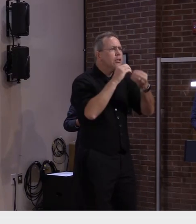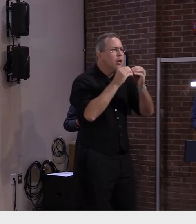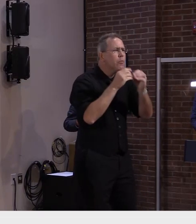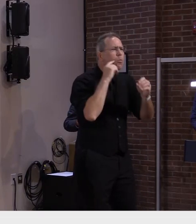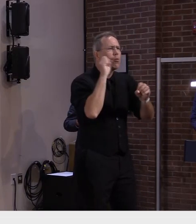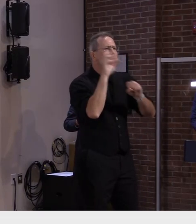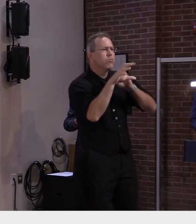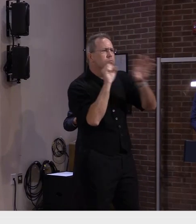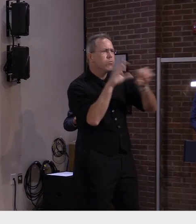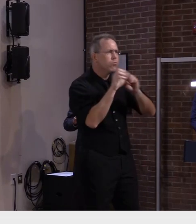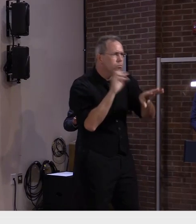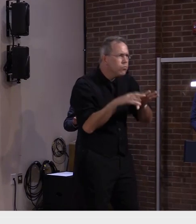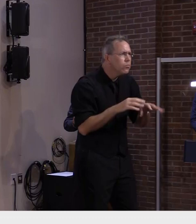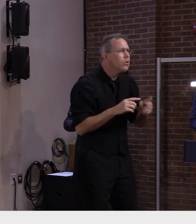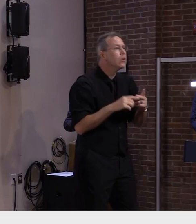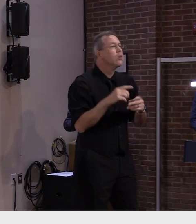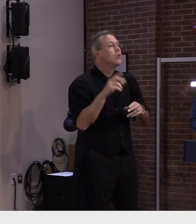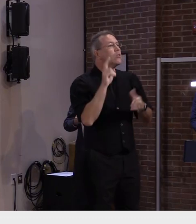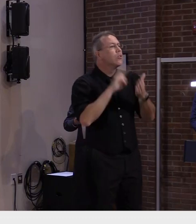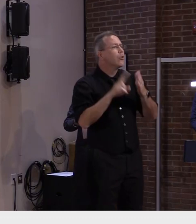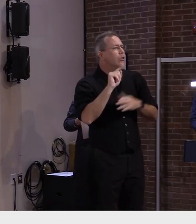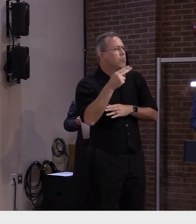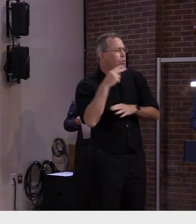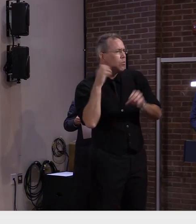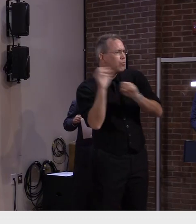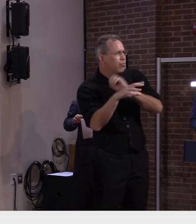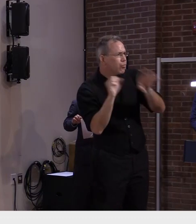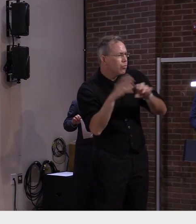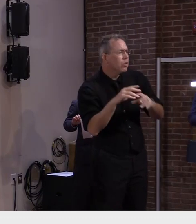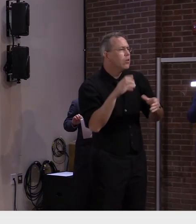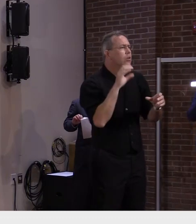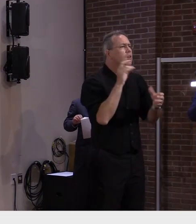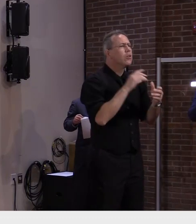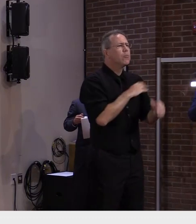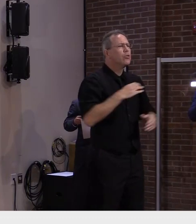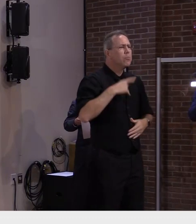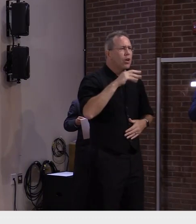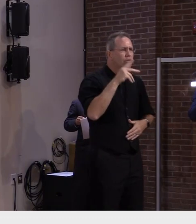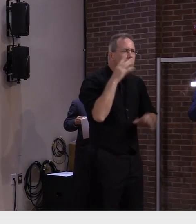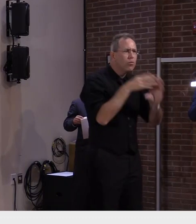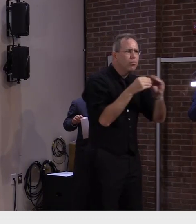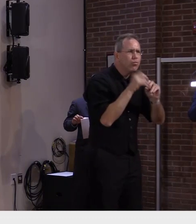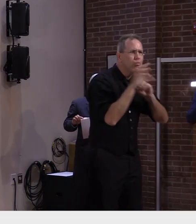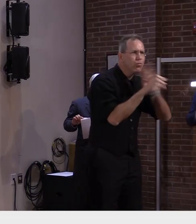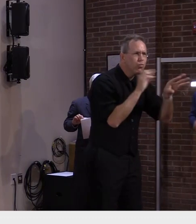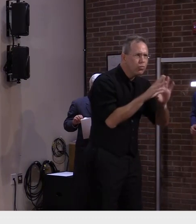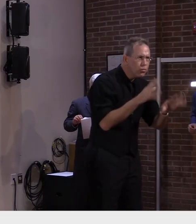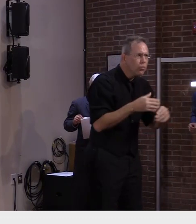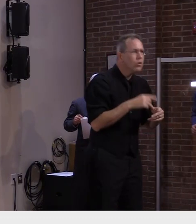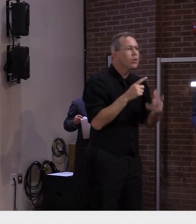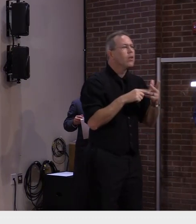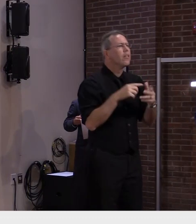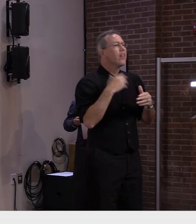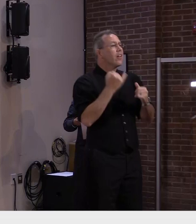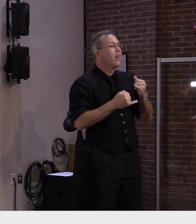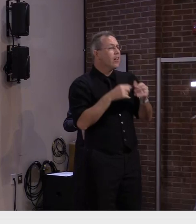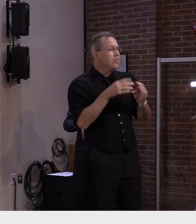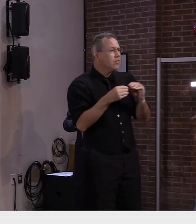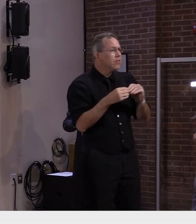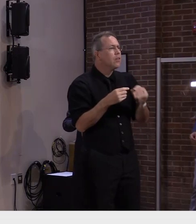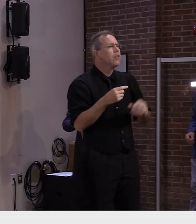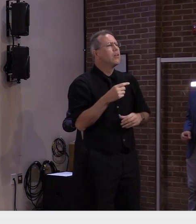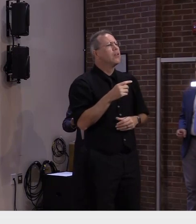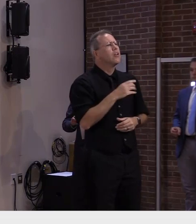Smith will provide an update on vaccine clinics and Dr. Levine will give a health update but first I'll turn it over to Commissioner Harrington